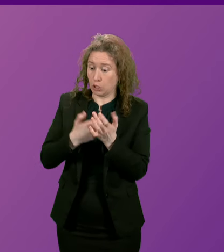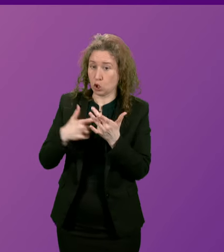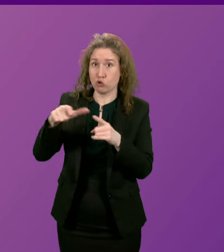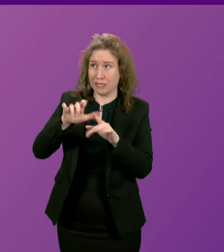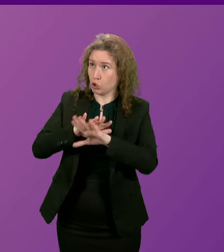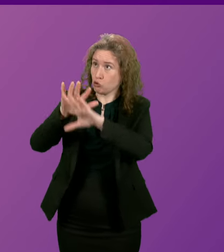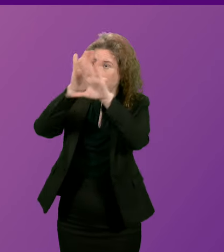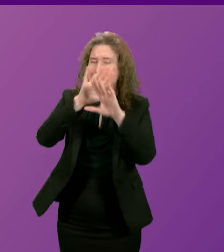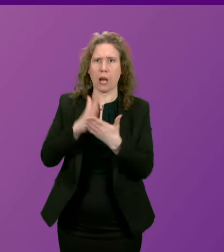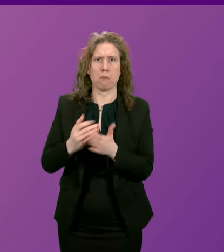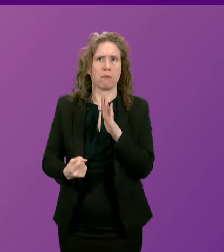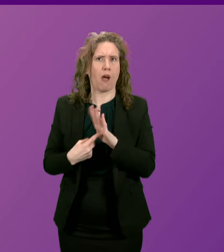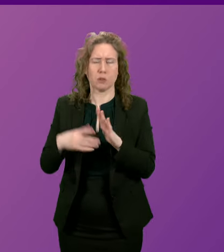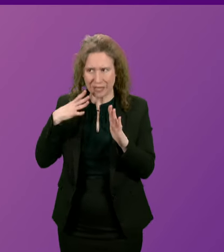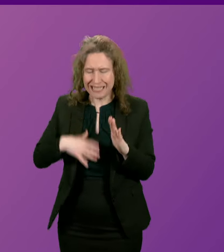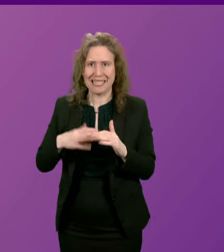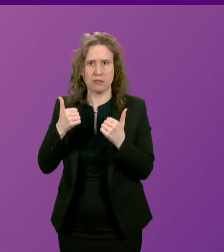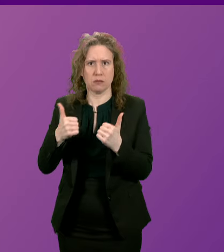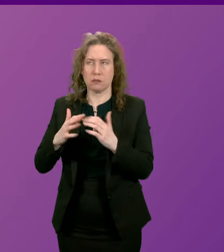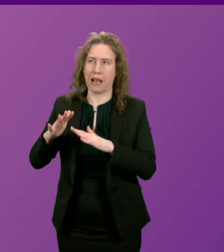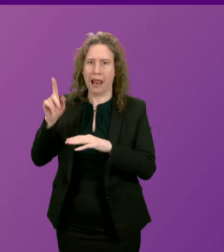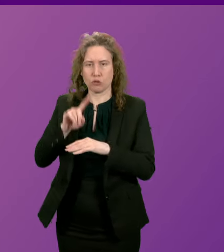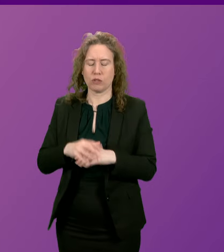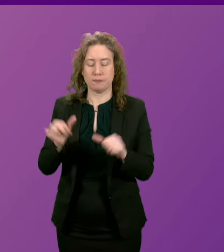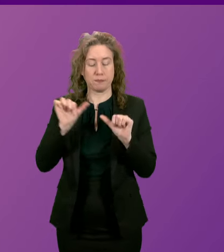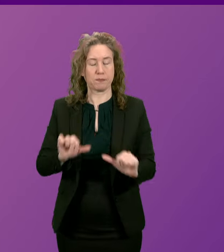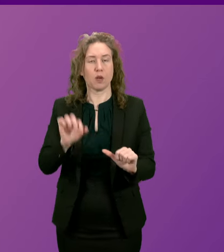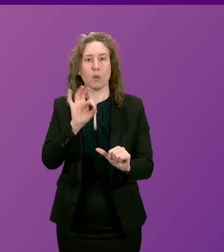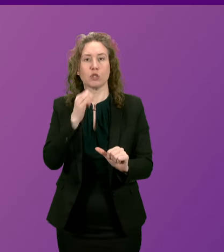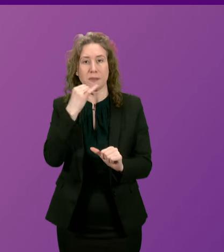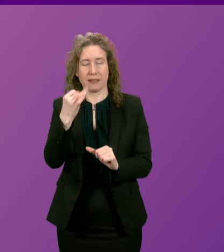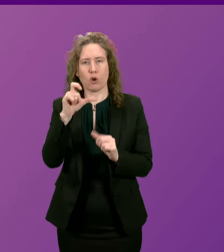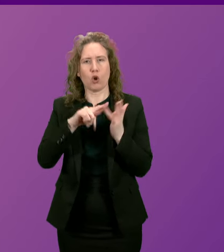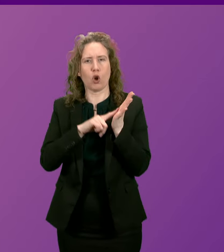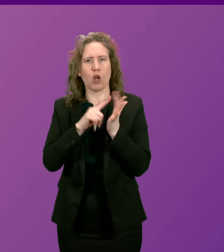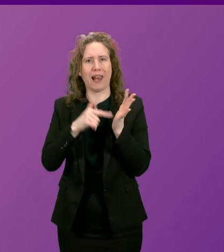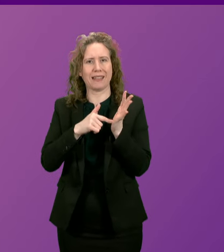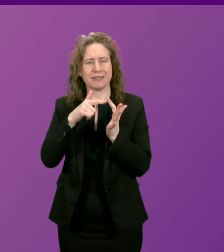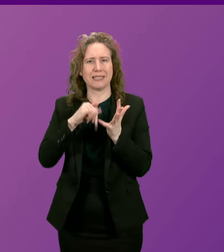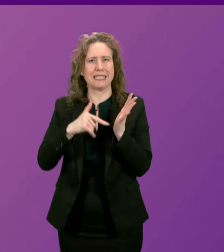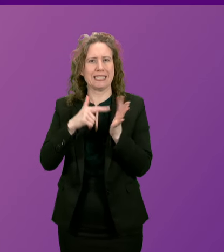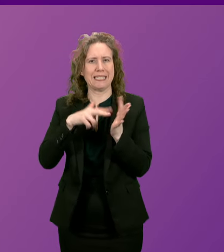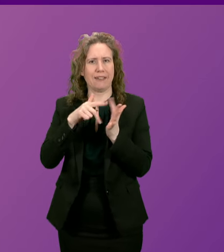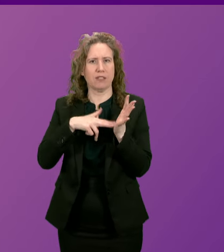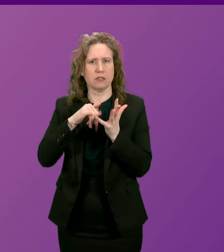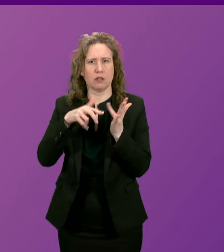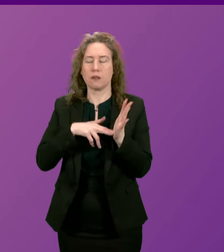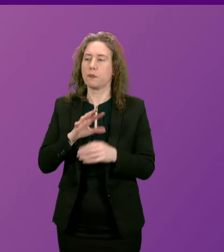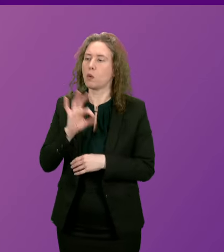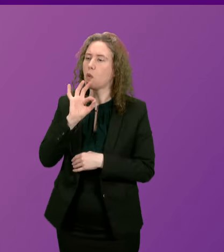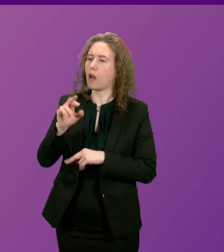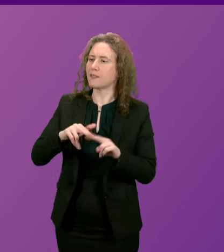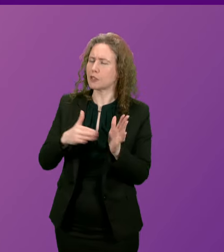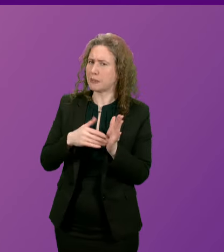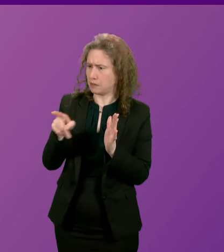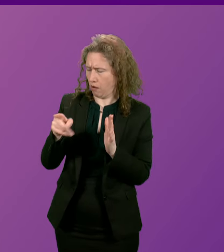question number seven colette stevenson thank you president officer to ask the first minister what